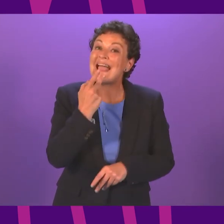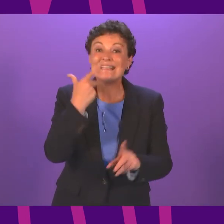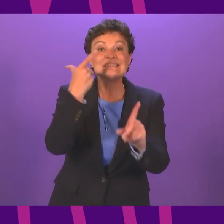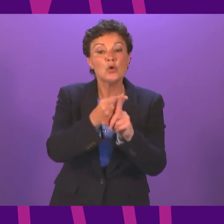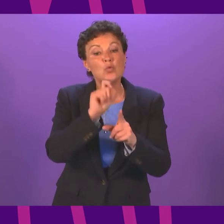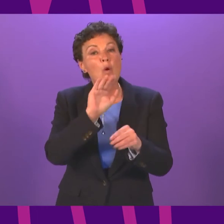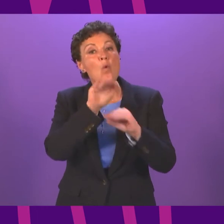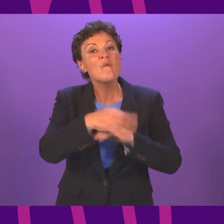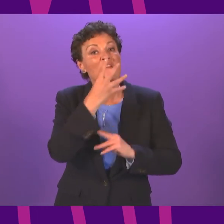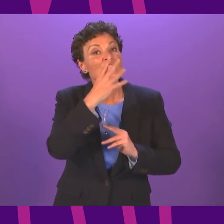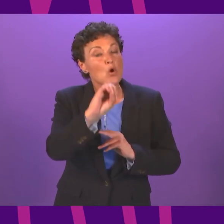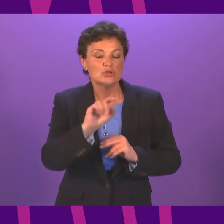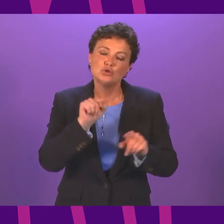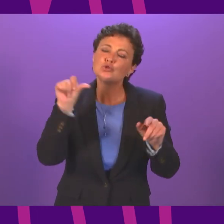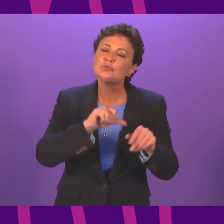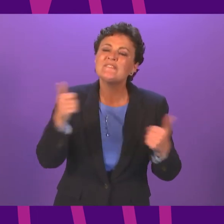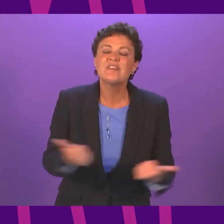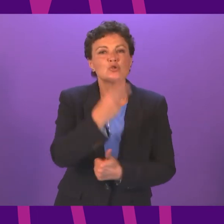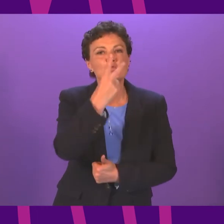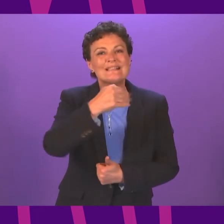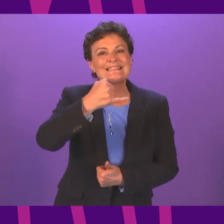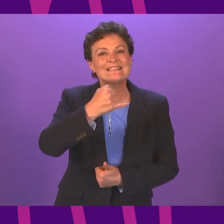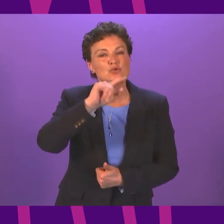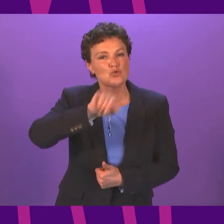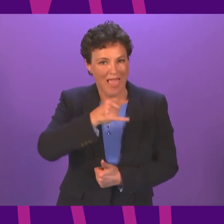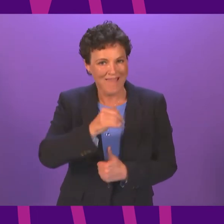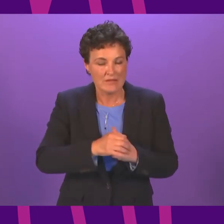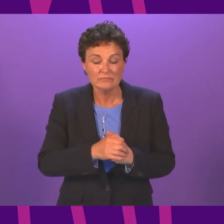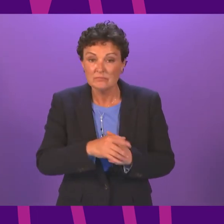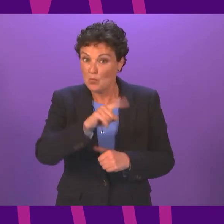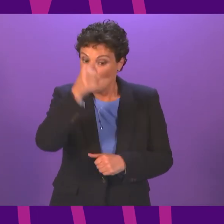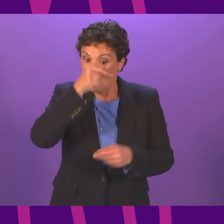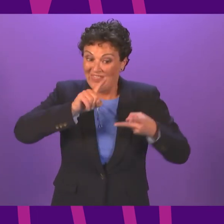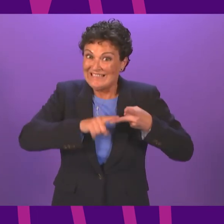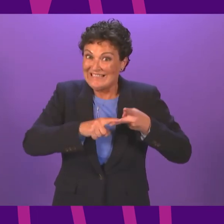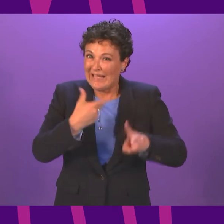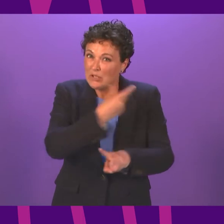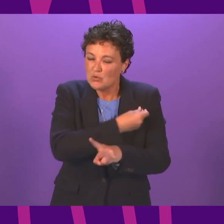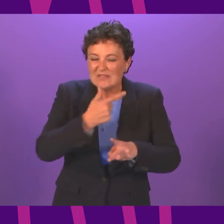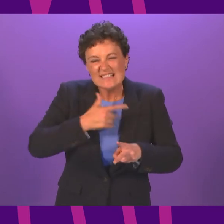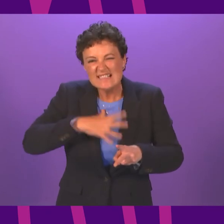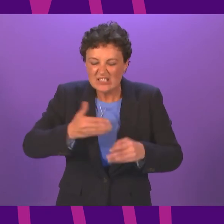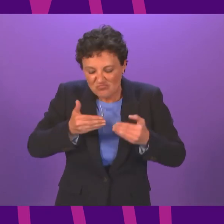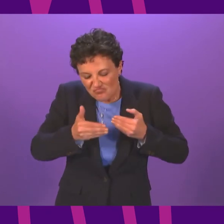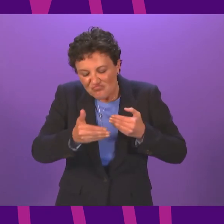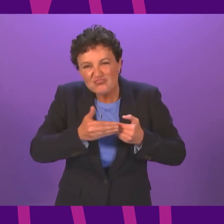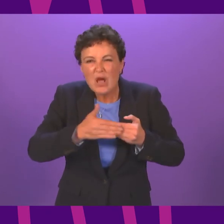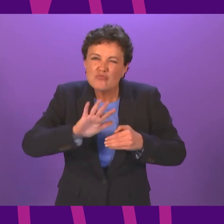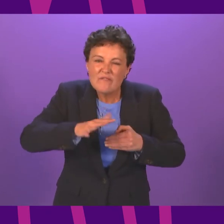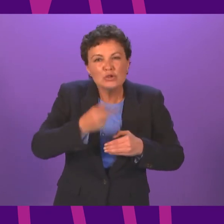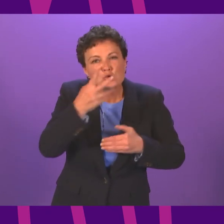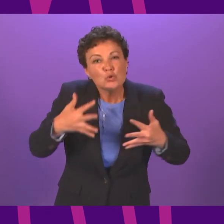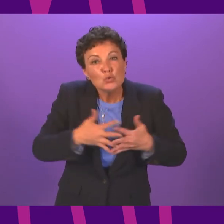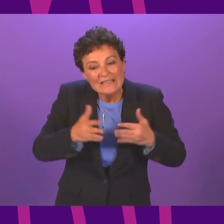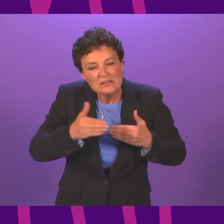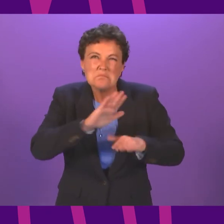over 40s by 26th July. We know that the protective effect of the second dose takes a bit of time to build up. But within two weeks,